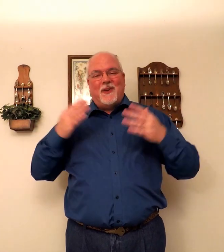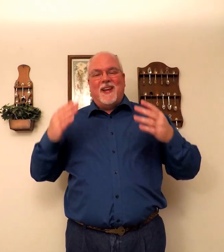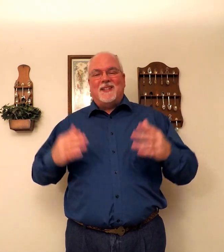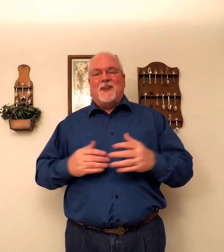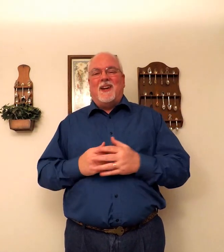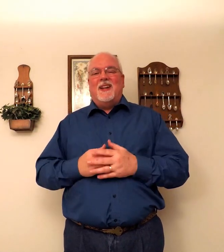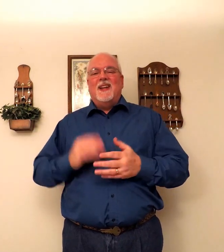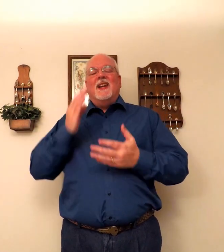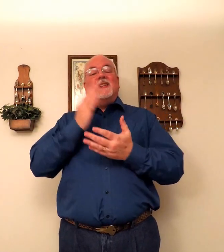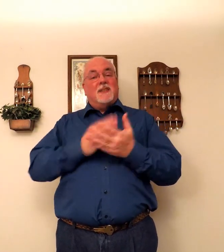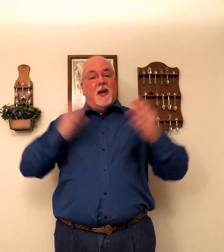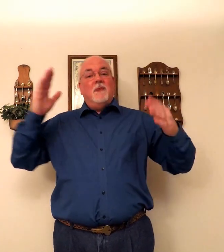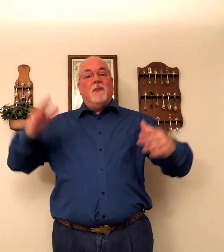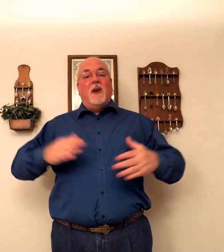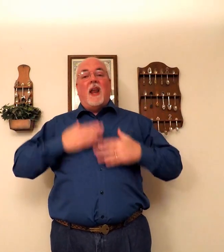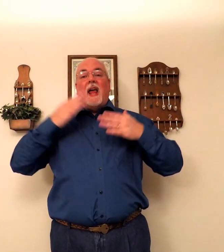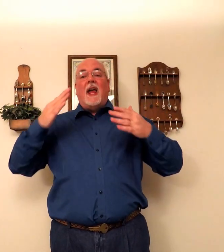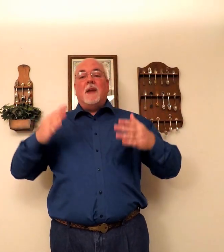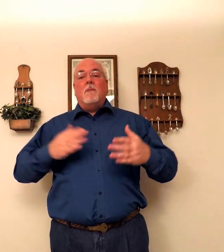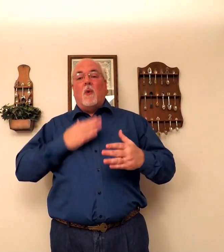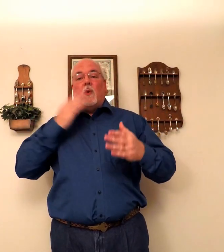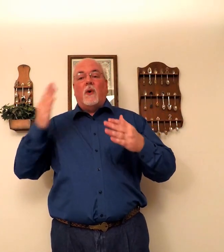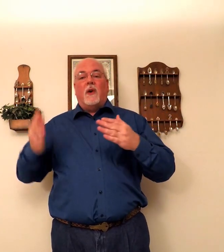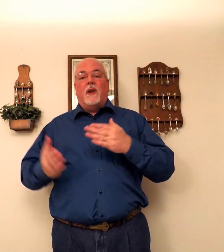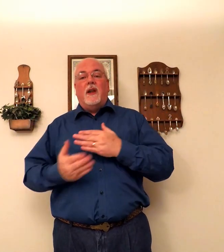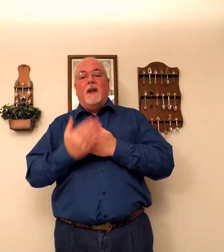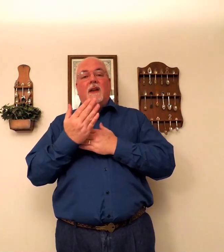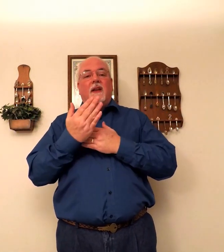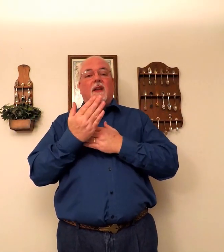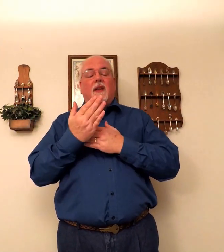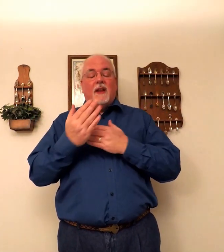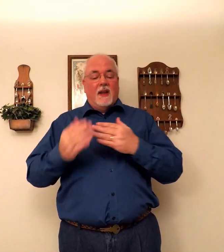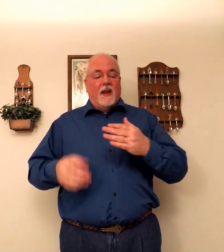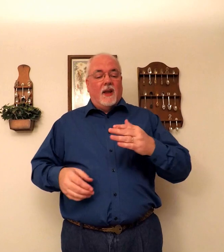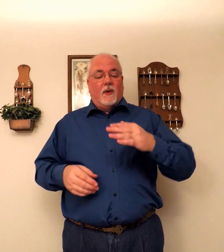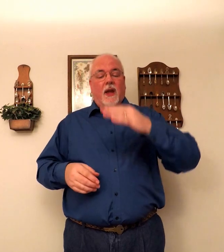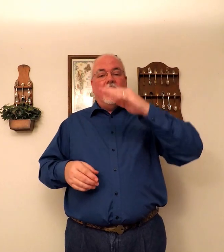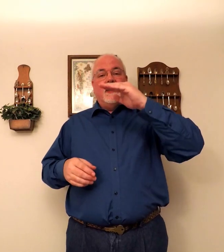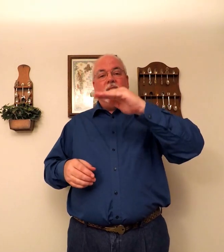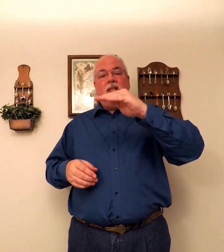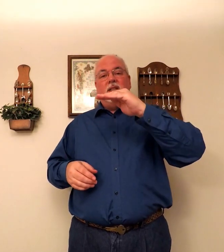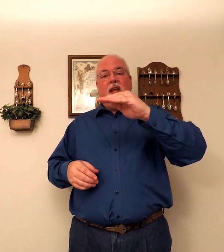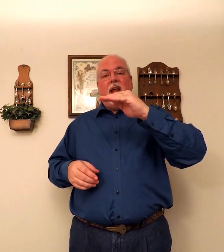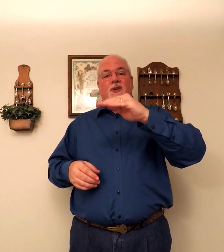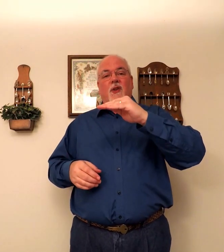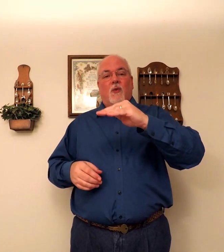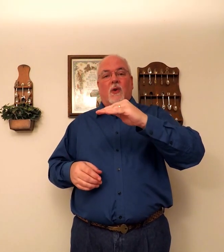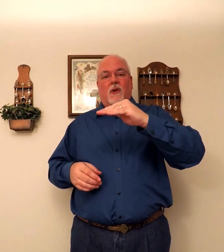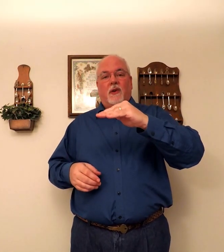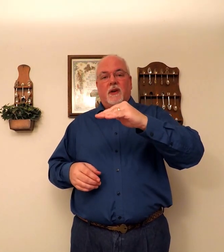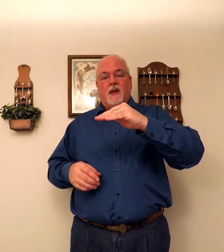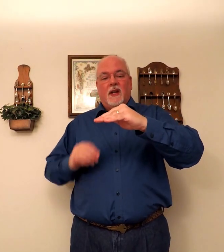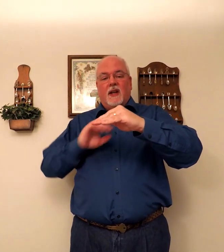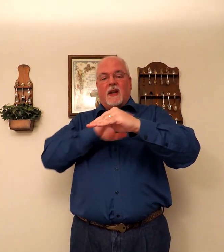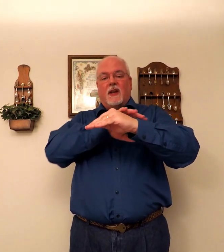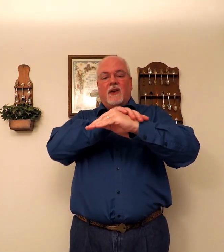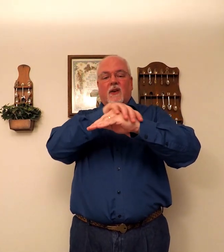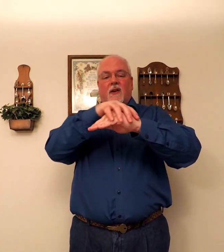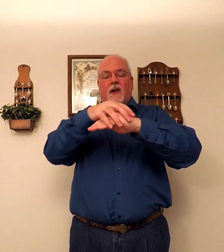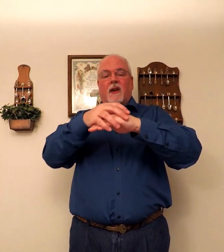face. All right? Some glad morning. Okay? This is the edge of the world. You're